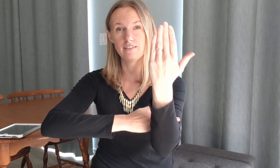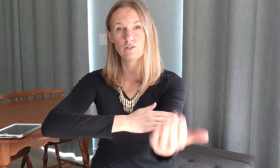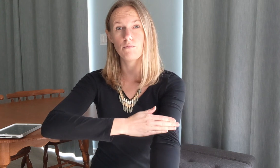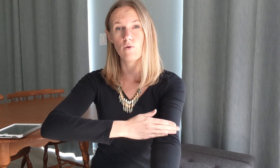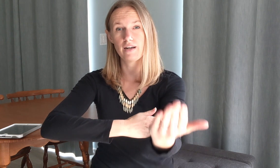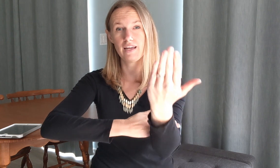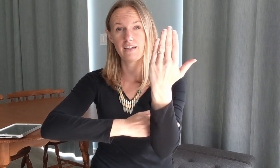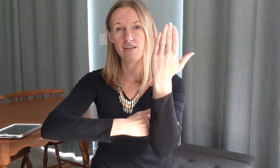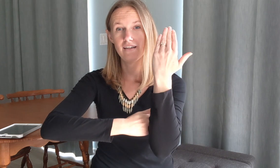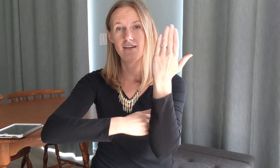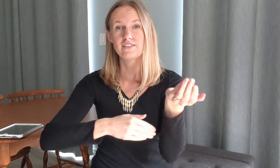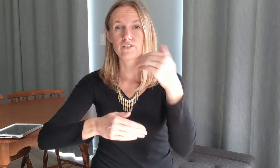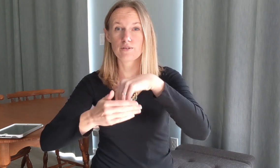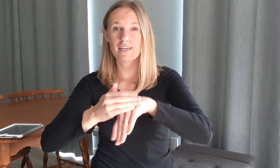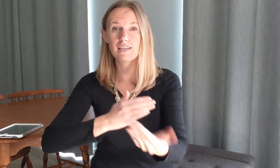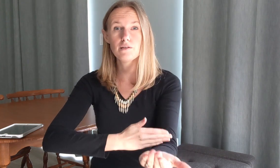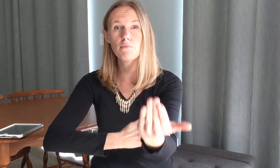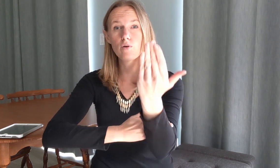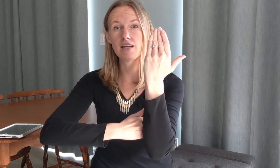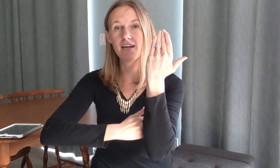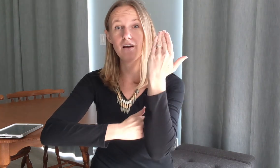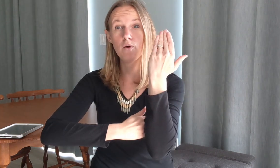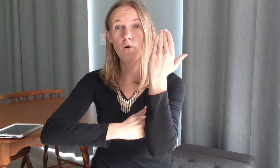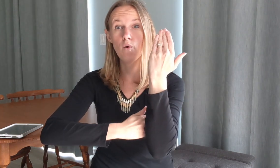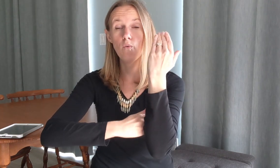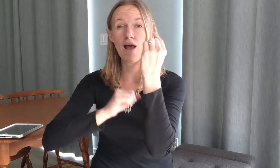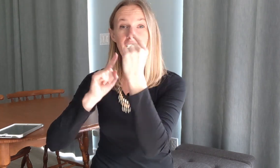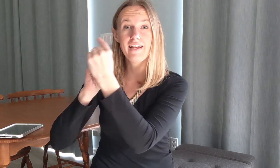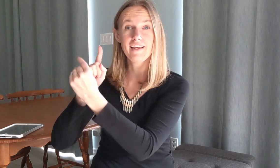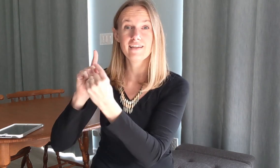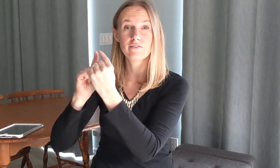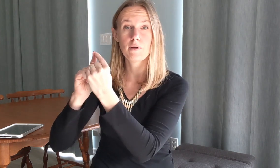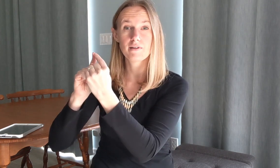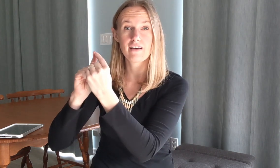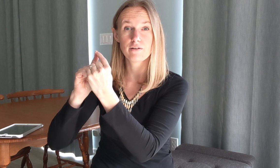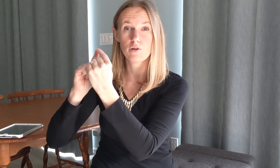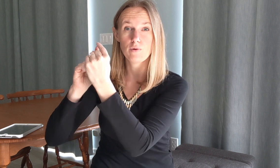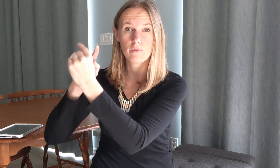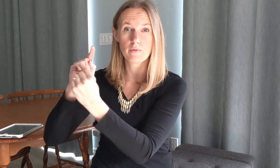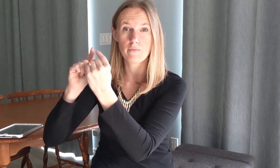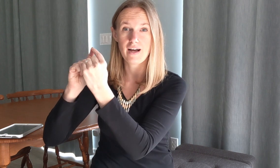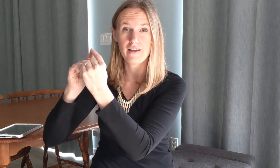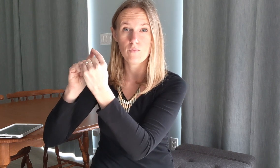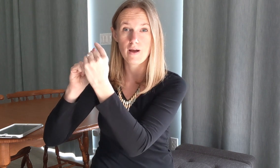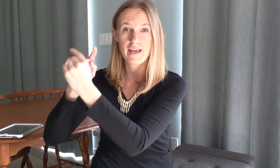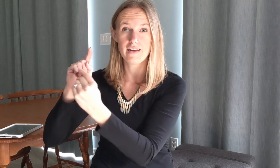so morning so in the morning when remember that from who what where when why when